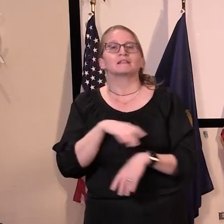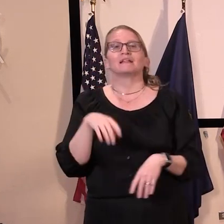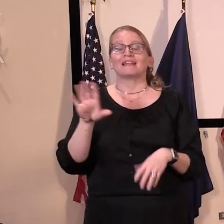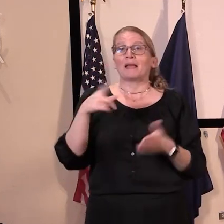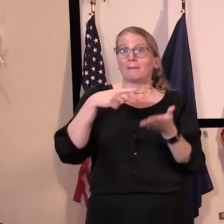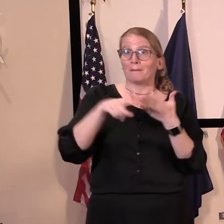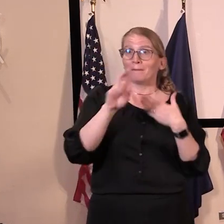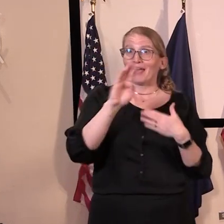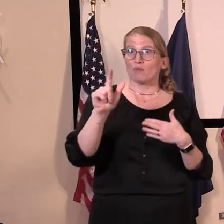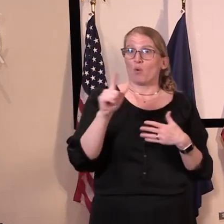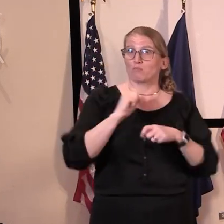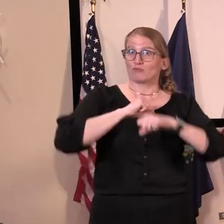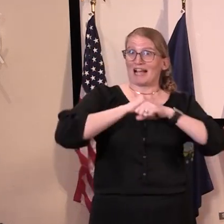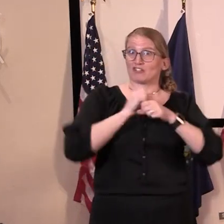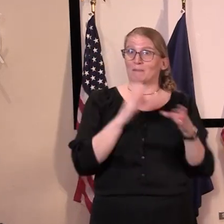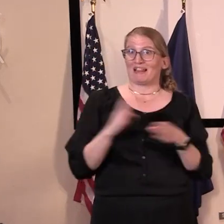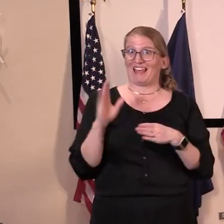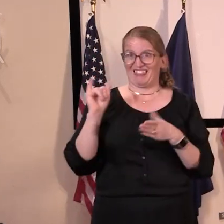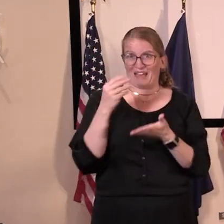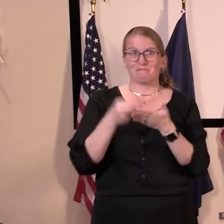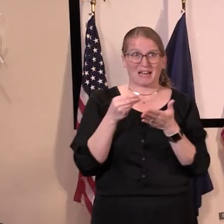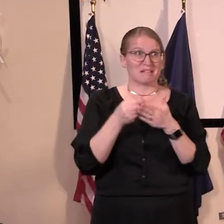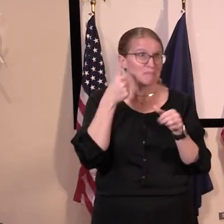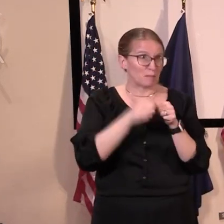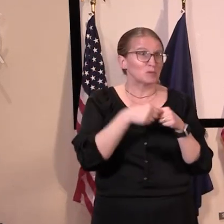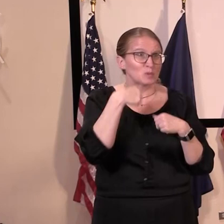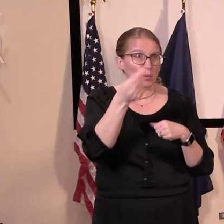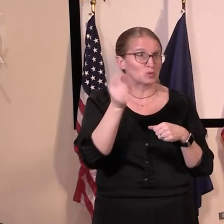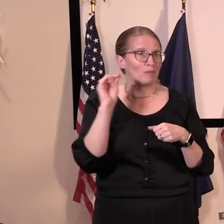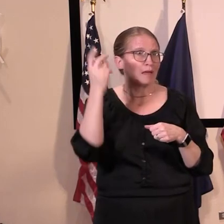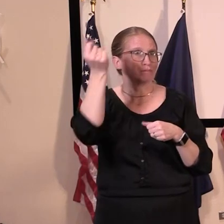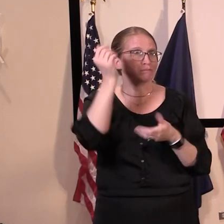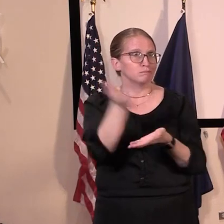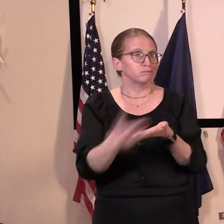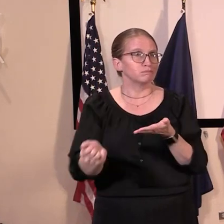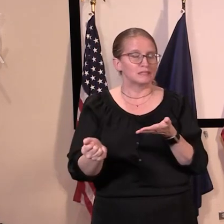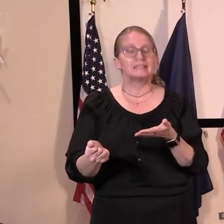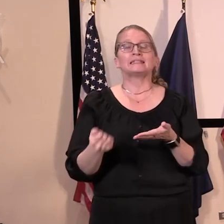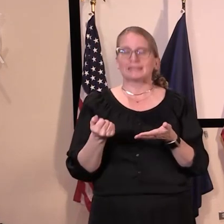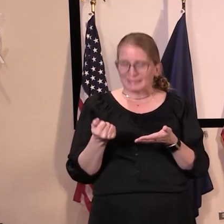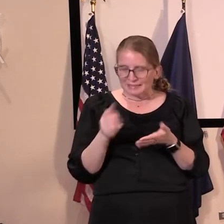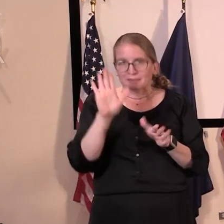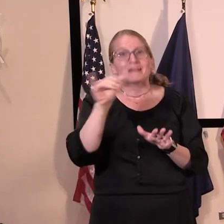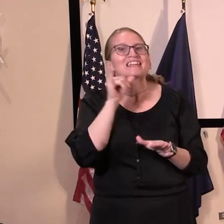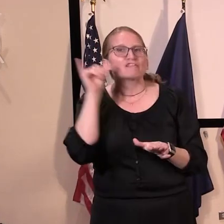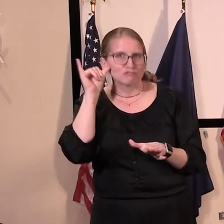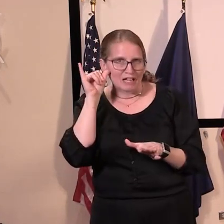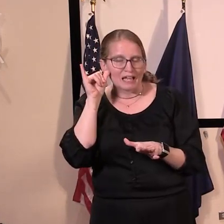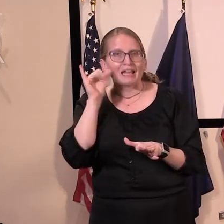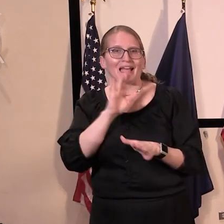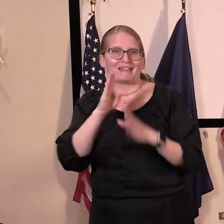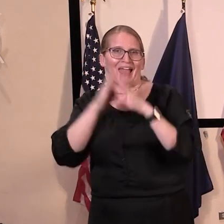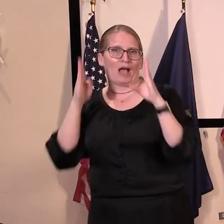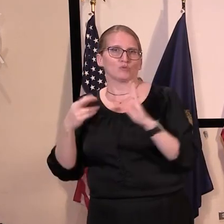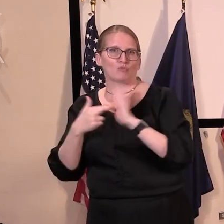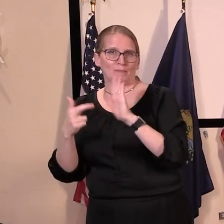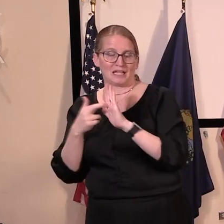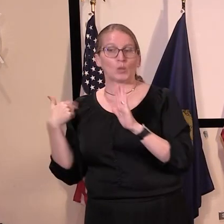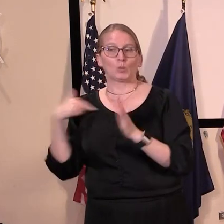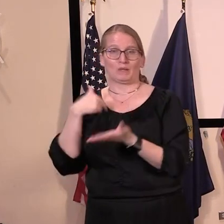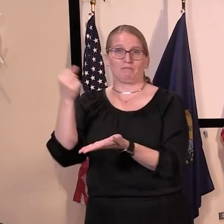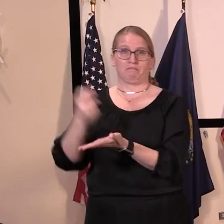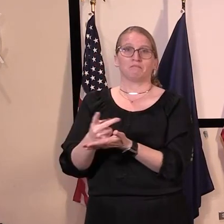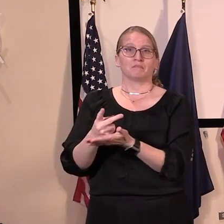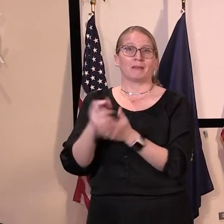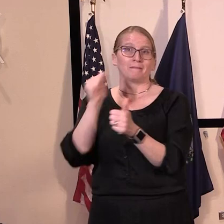And yesterday, we were in the House of Representatives and passed additional funds for